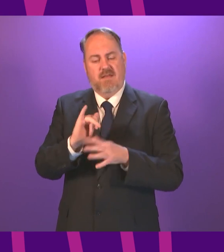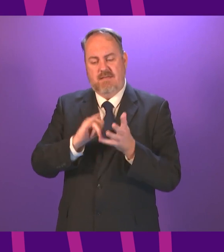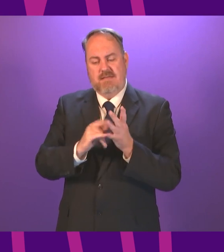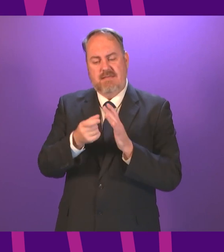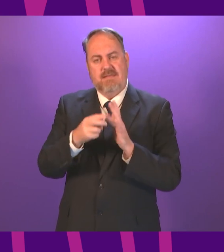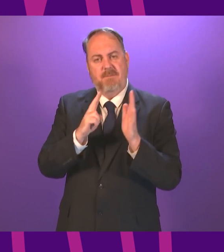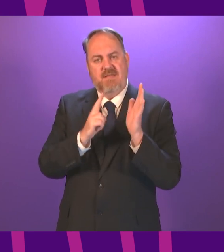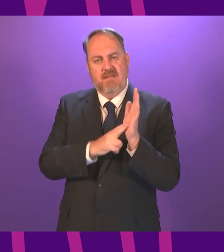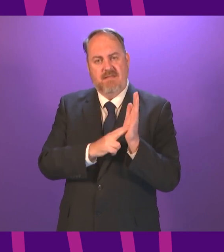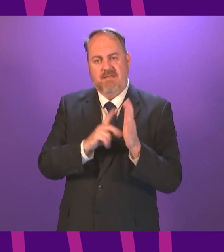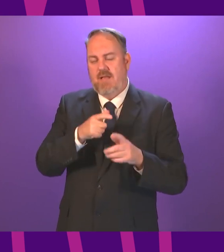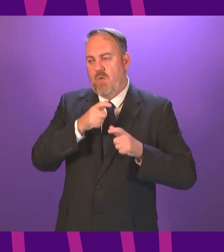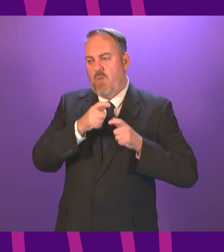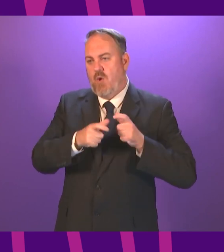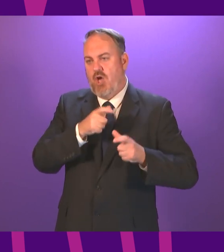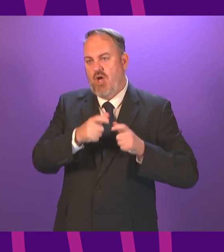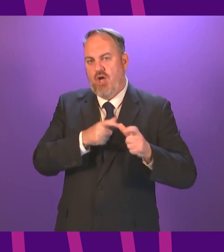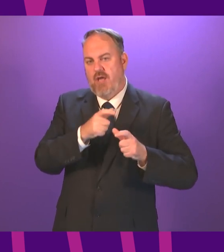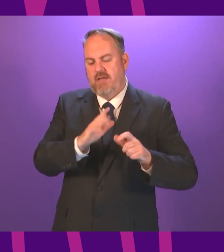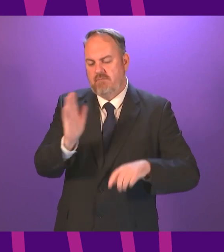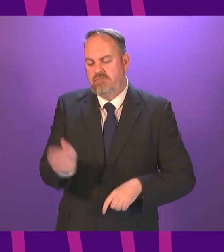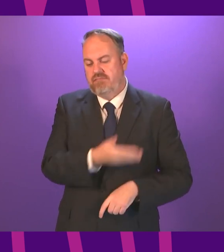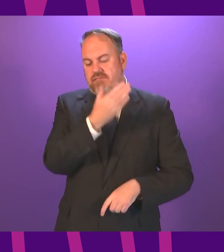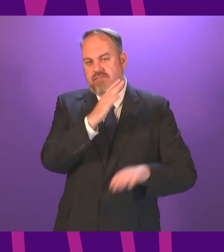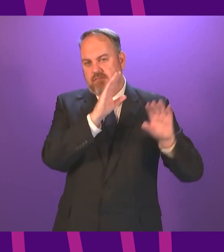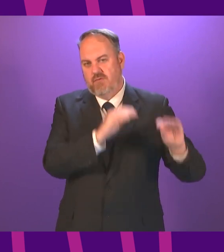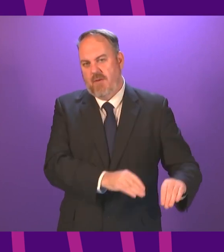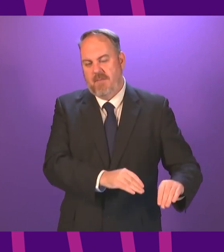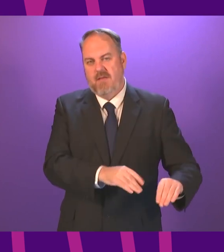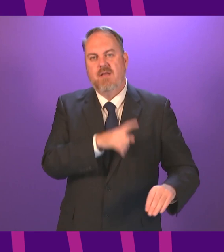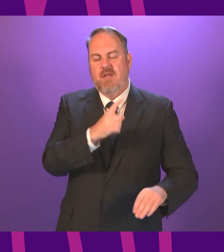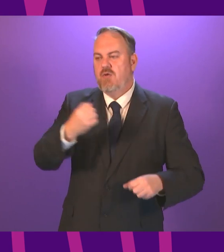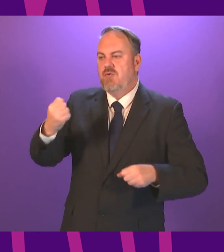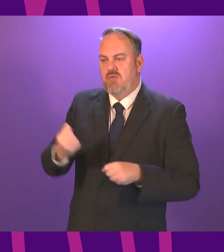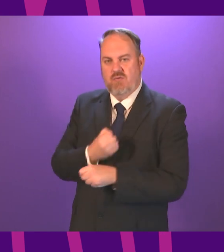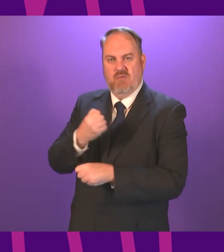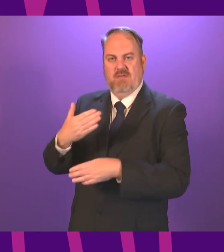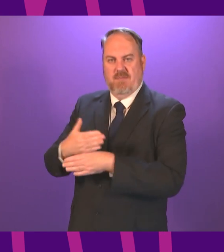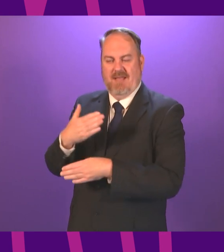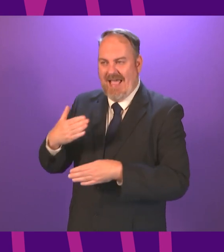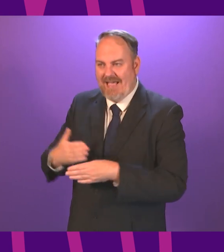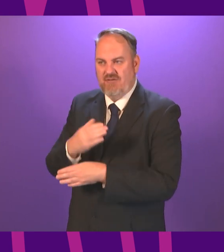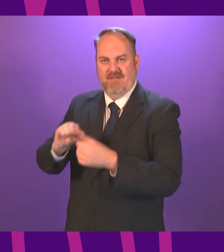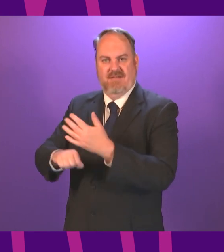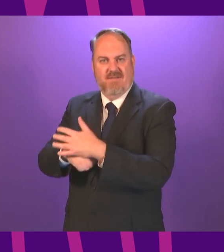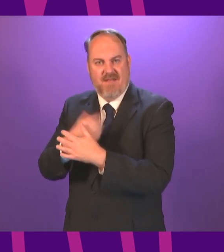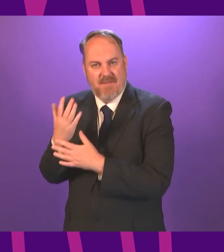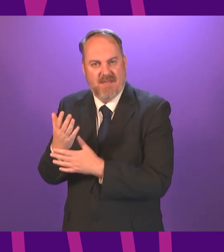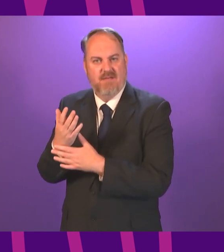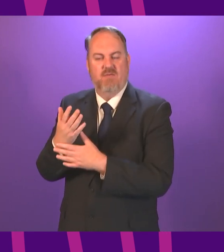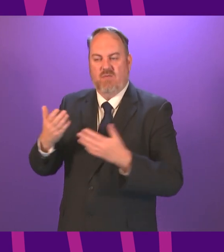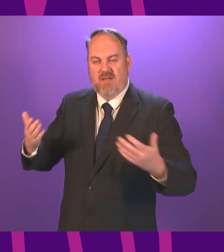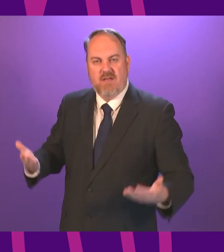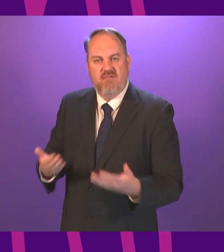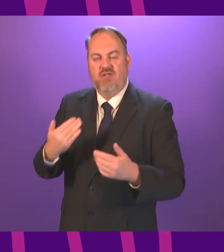to move beyond talking about economic growth or green growth to one of economic development a sentiment with which I